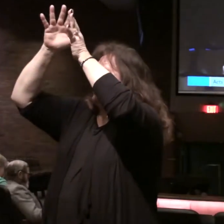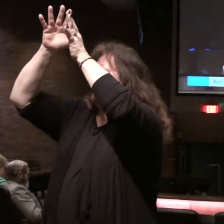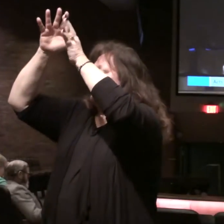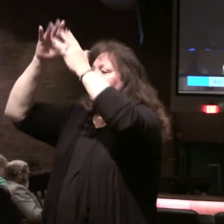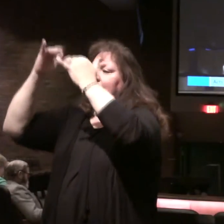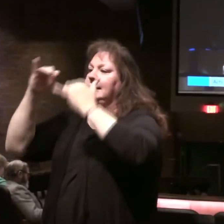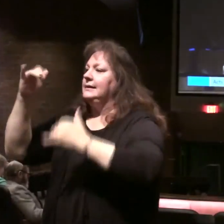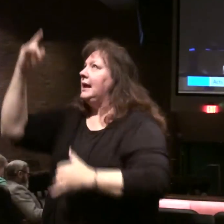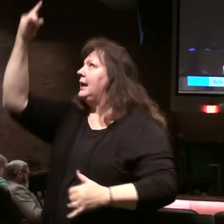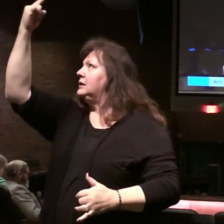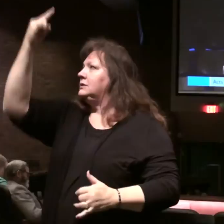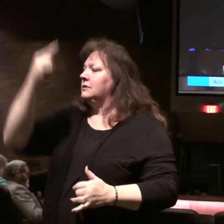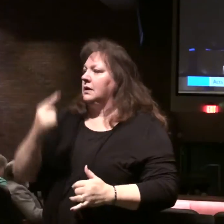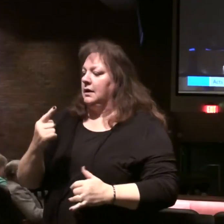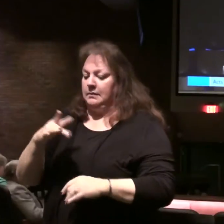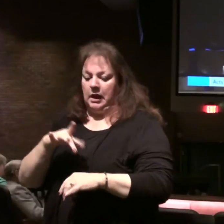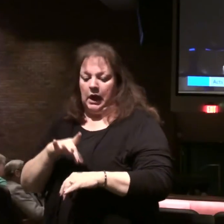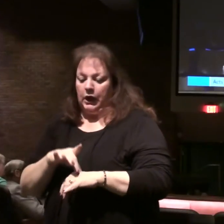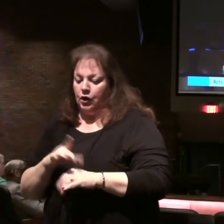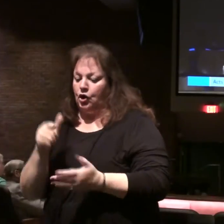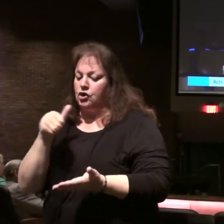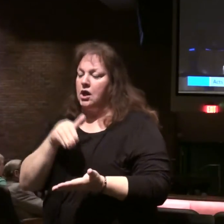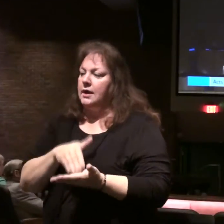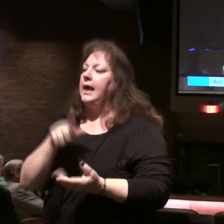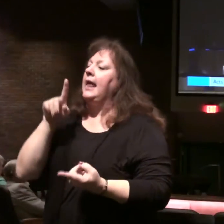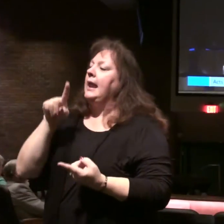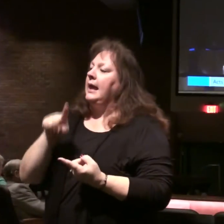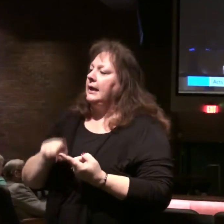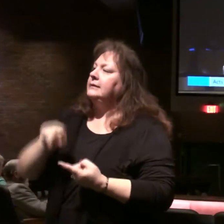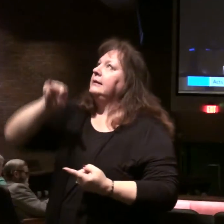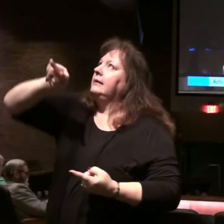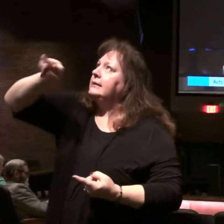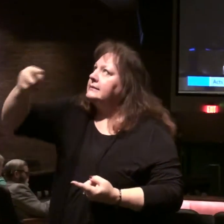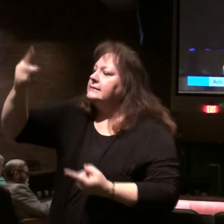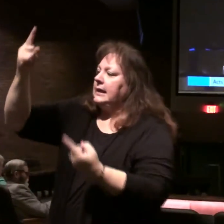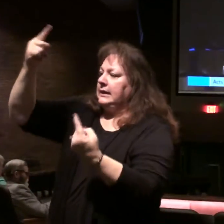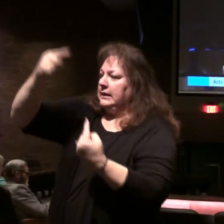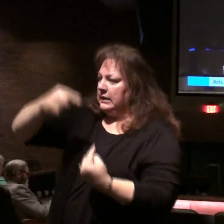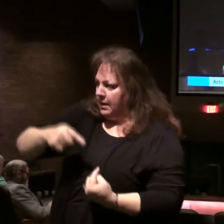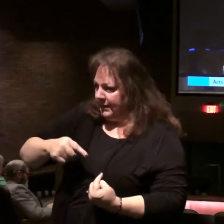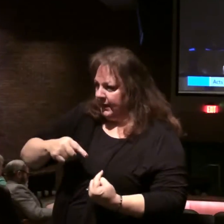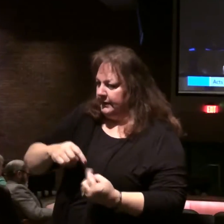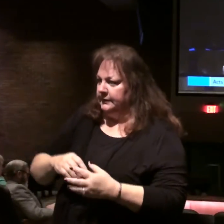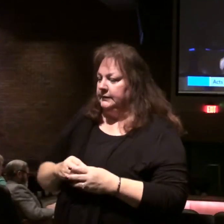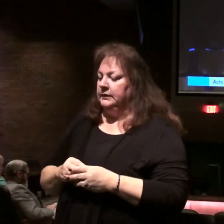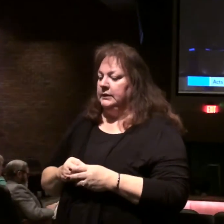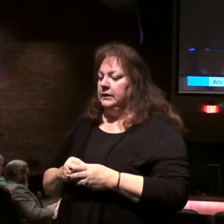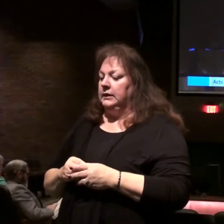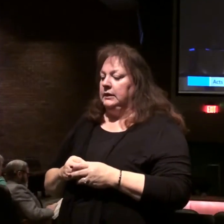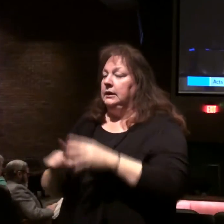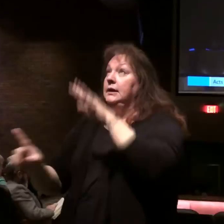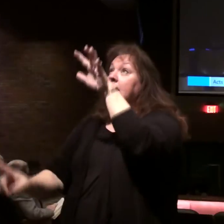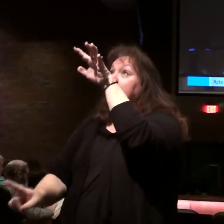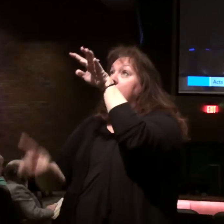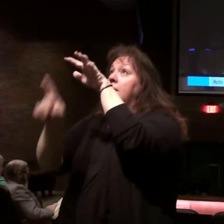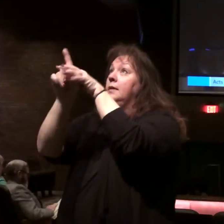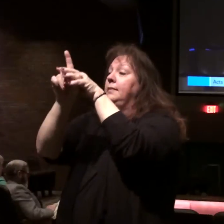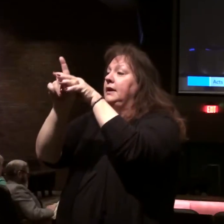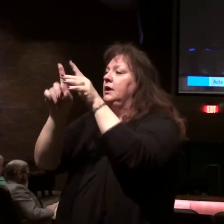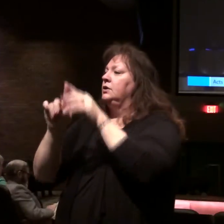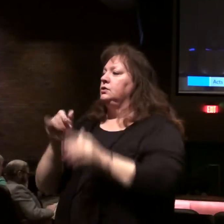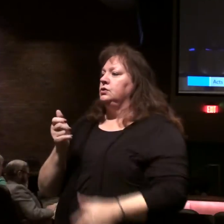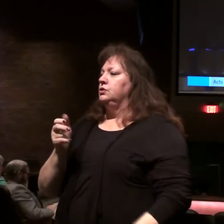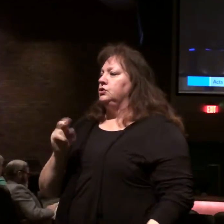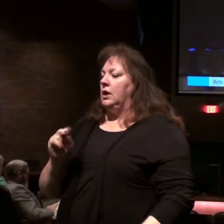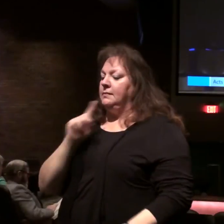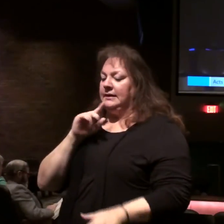Not to come back and be on earth again until his second coming. He'll appear to John but he's not